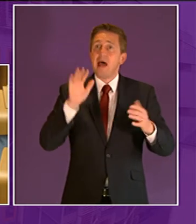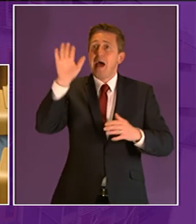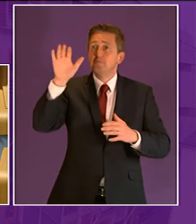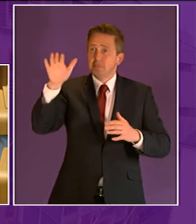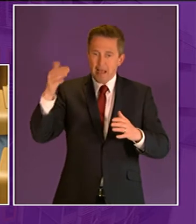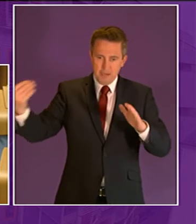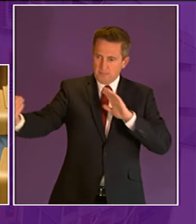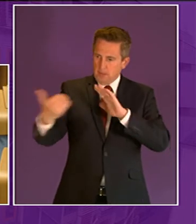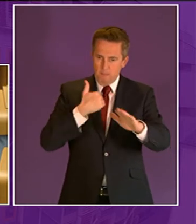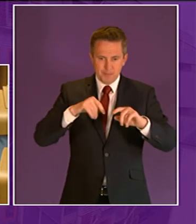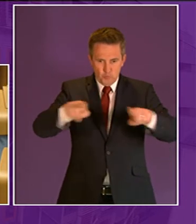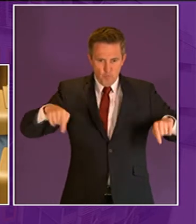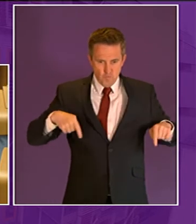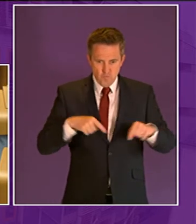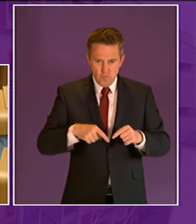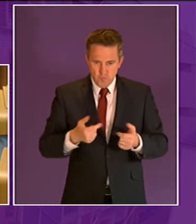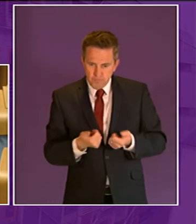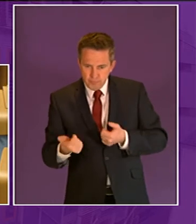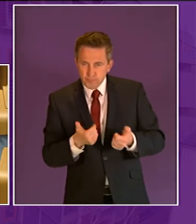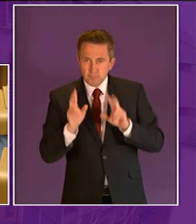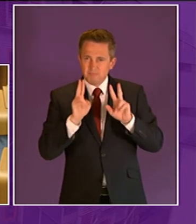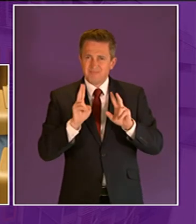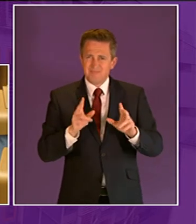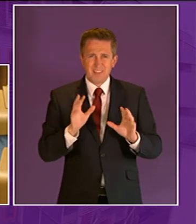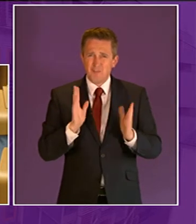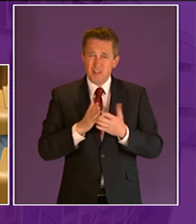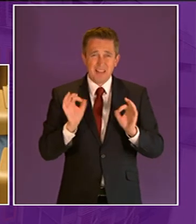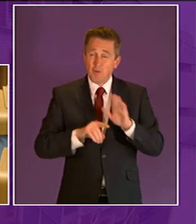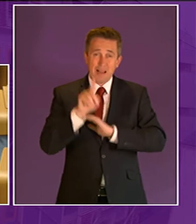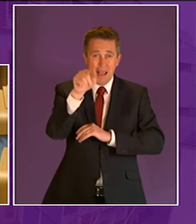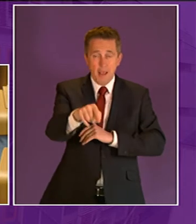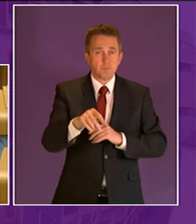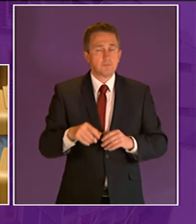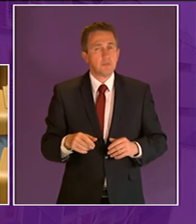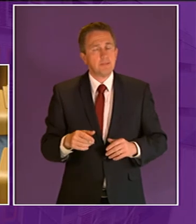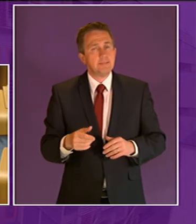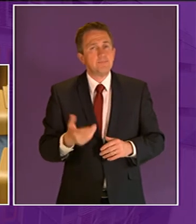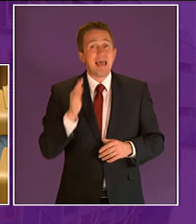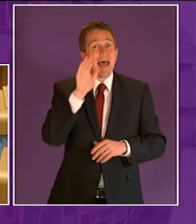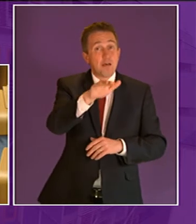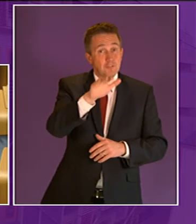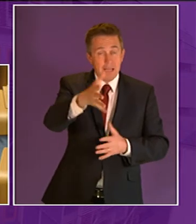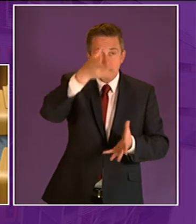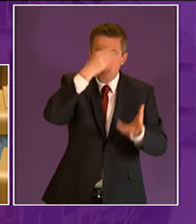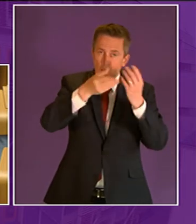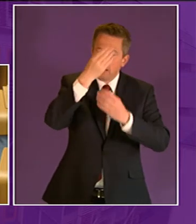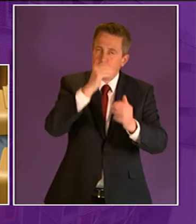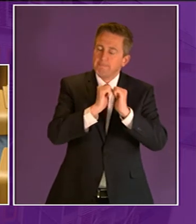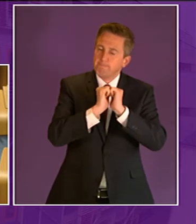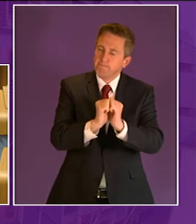leaving the indoors and that's not really experience at all the importance of outdoor learning cannot be underestimated being